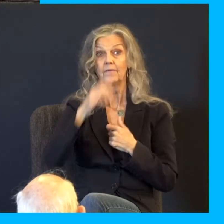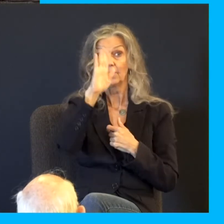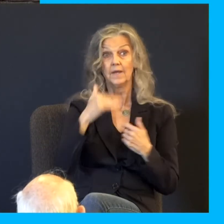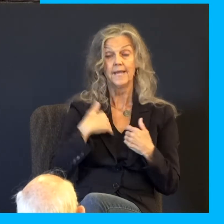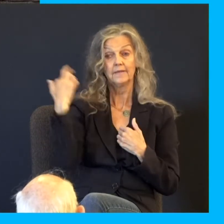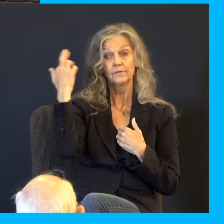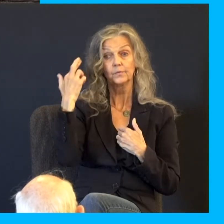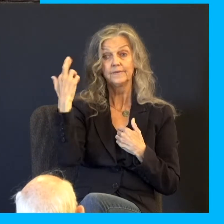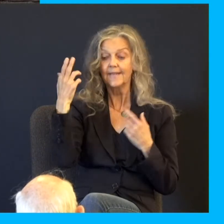allows.